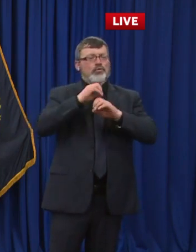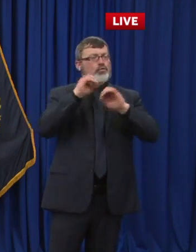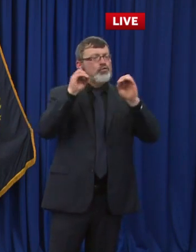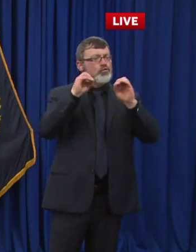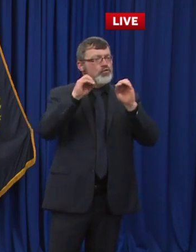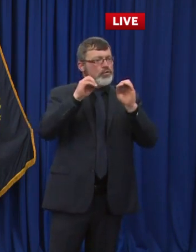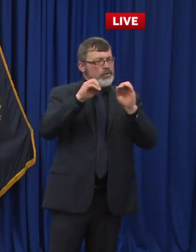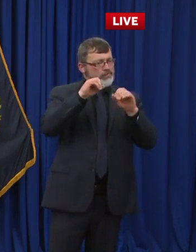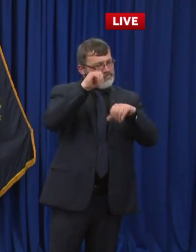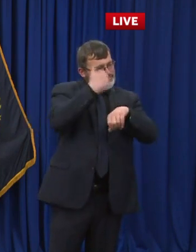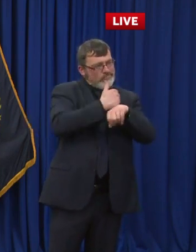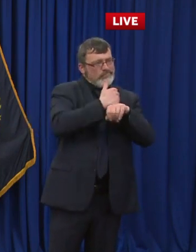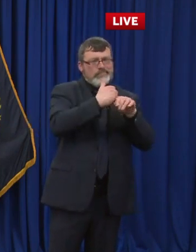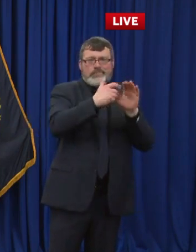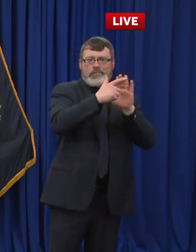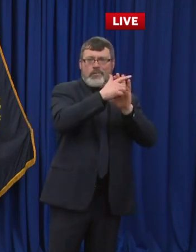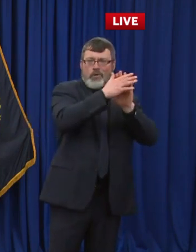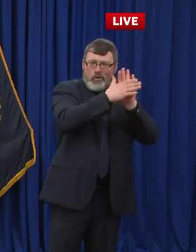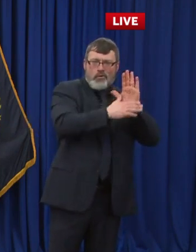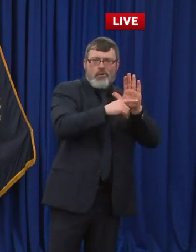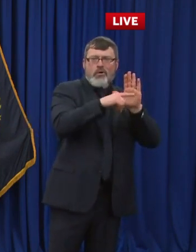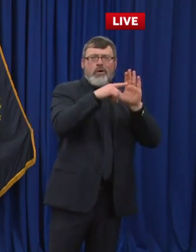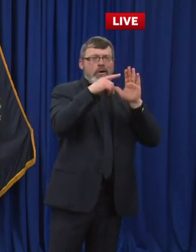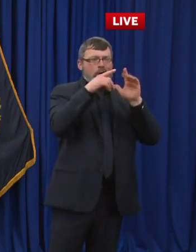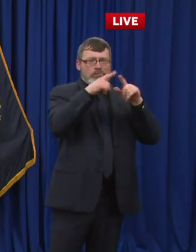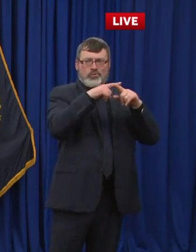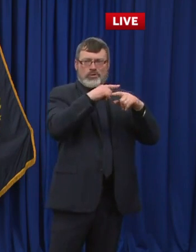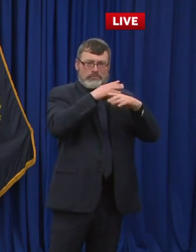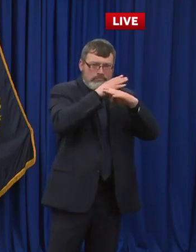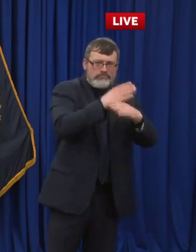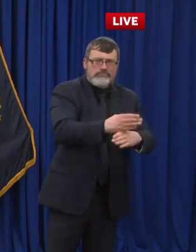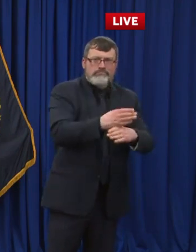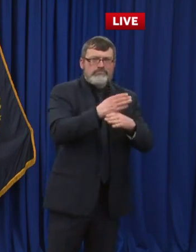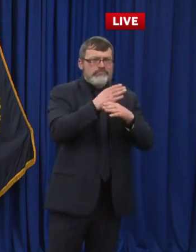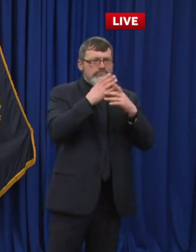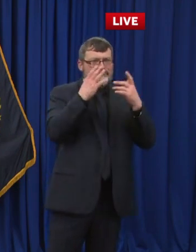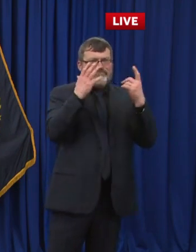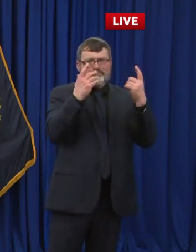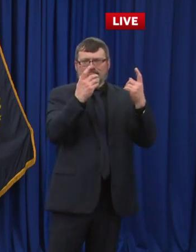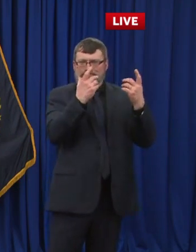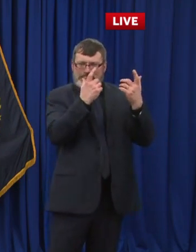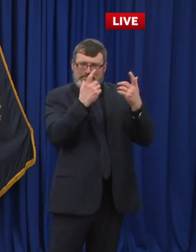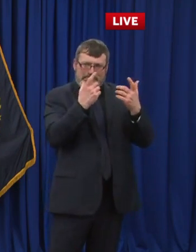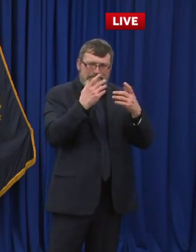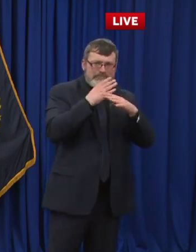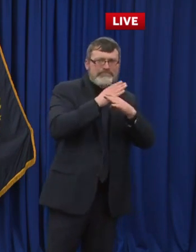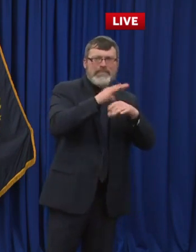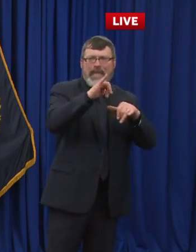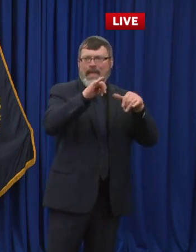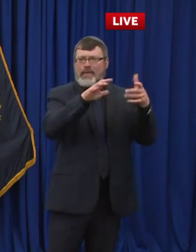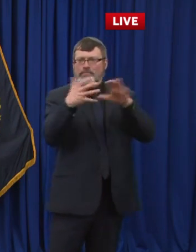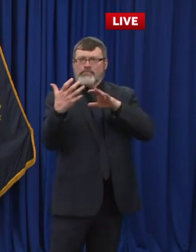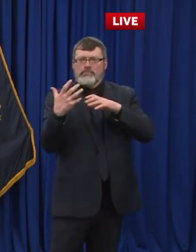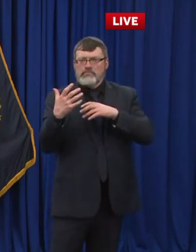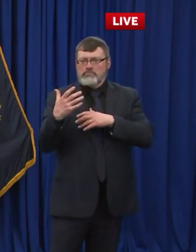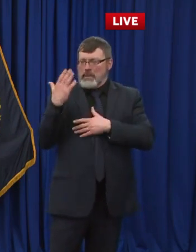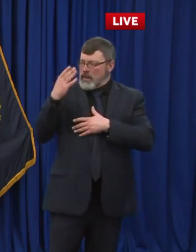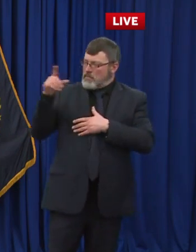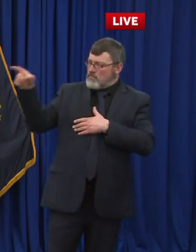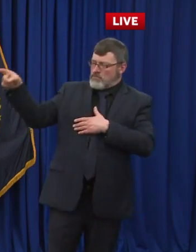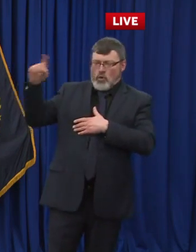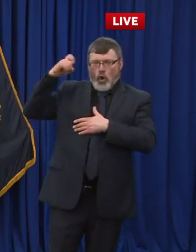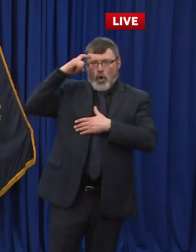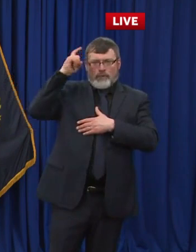say, by signing an executive order to force an investigation or some other action to find the underlying cause of what happened in